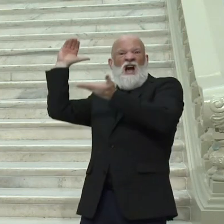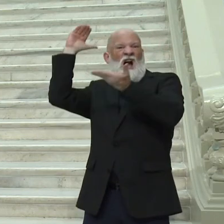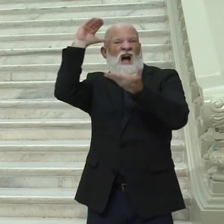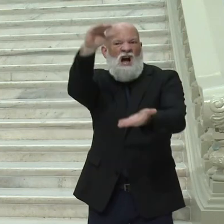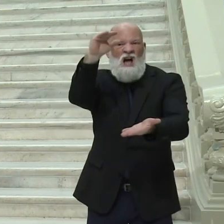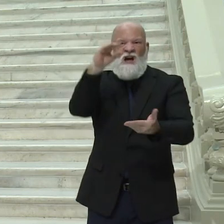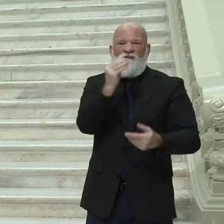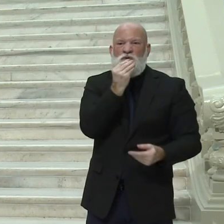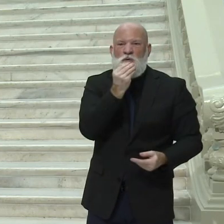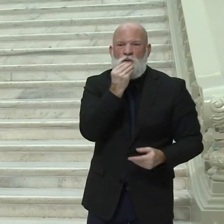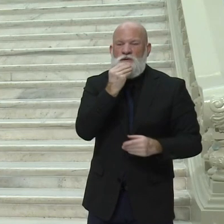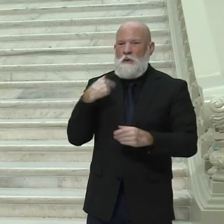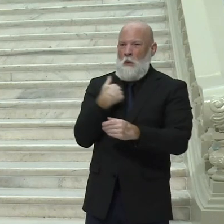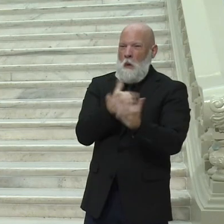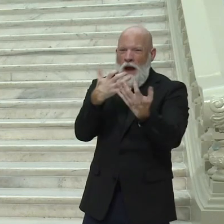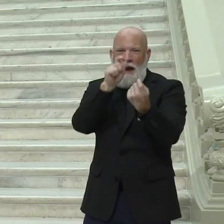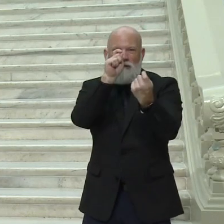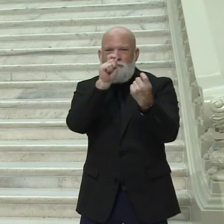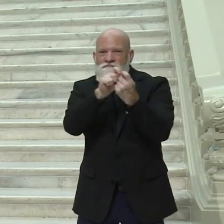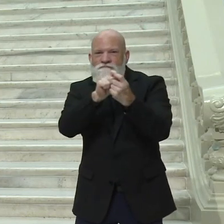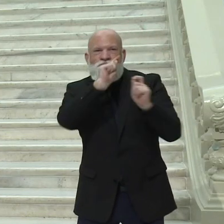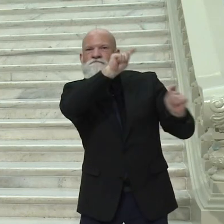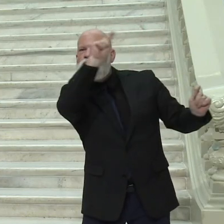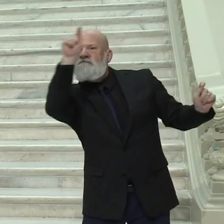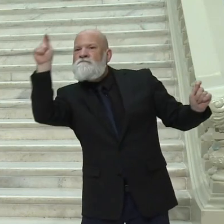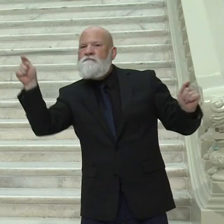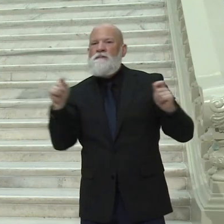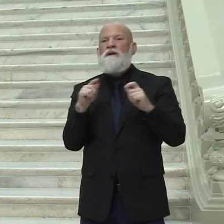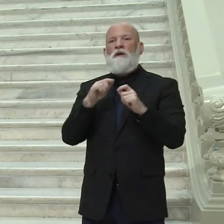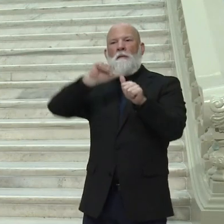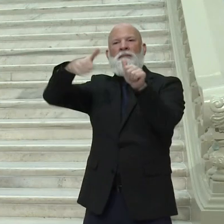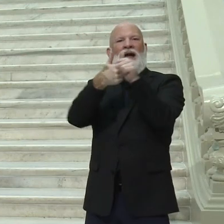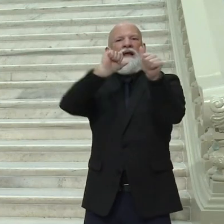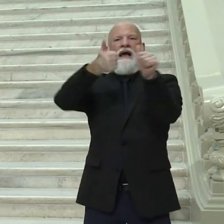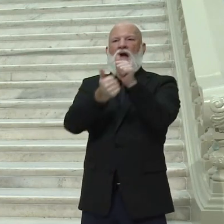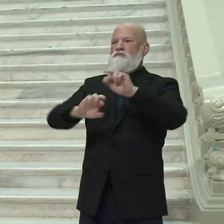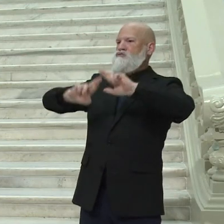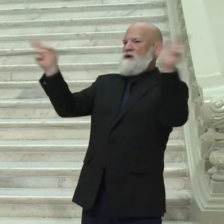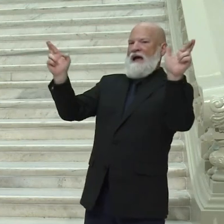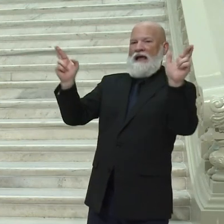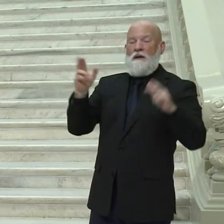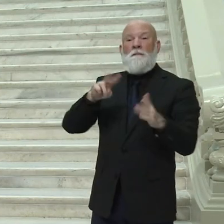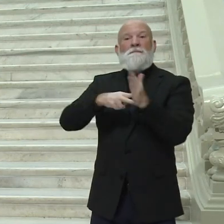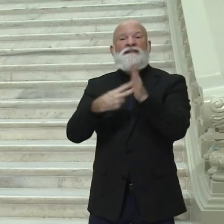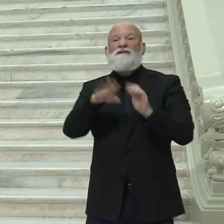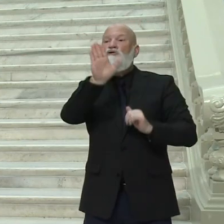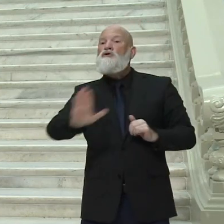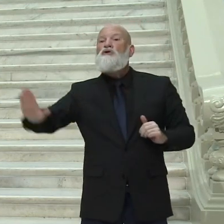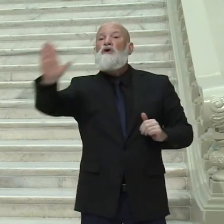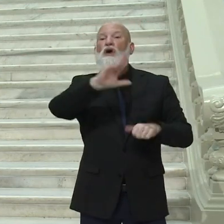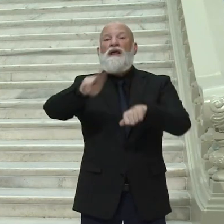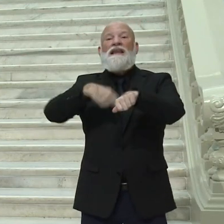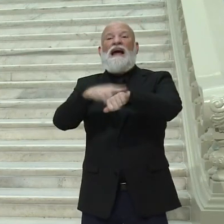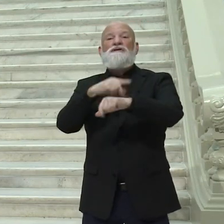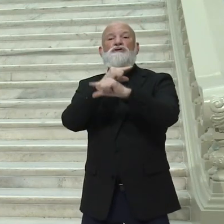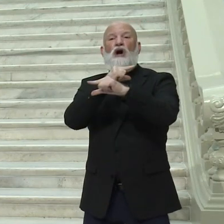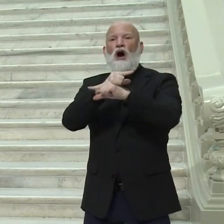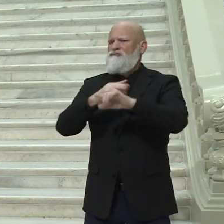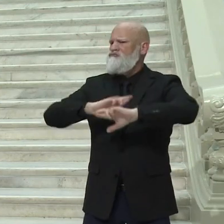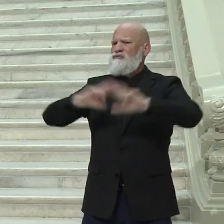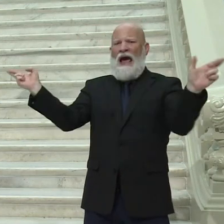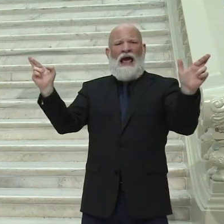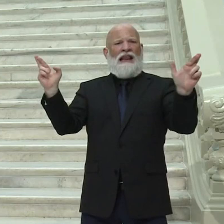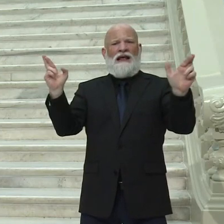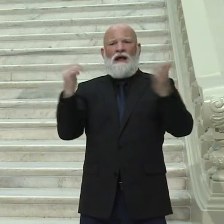do detailed contingency planning to make sure that your National Guard is never late to need. It's certainly our honor to serve our Governor,